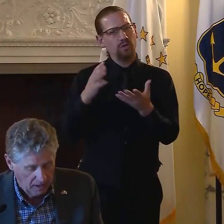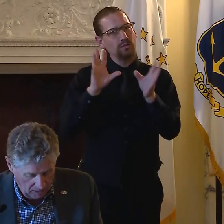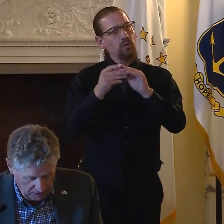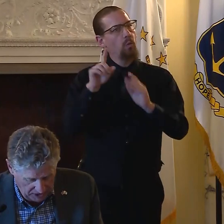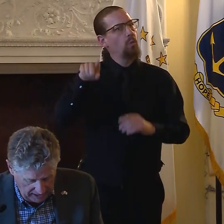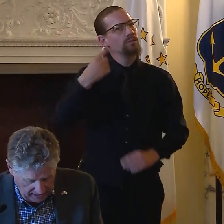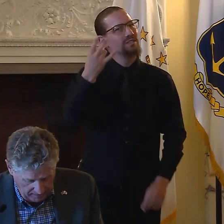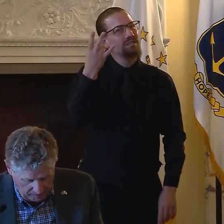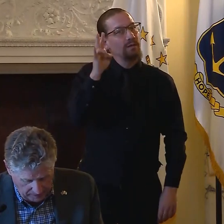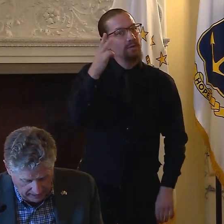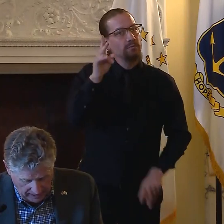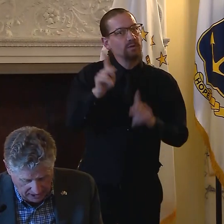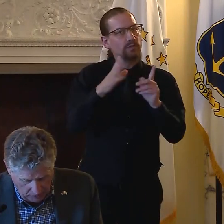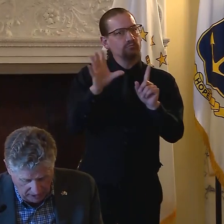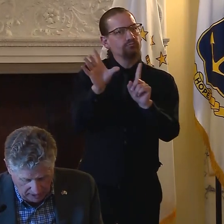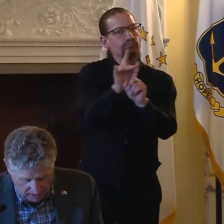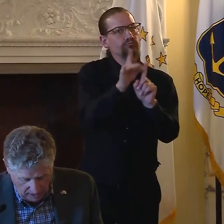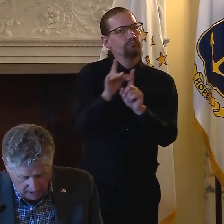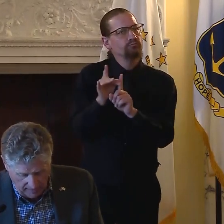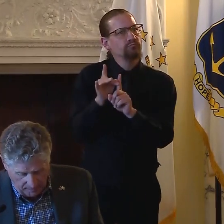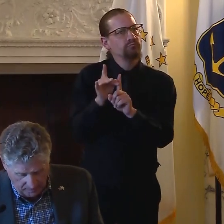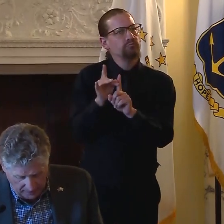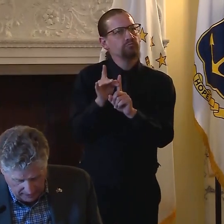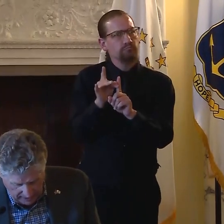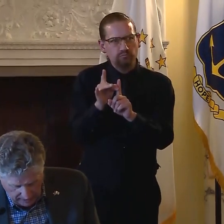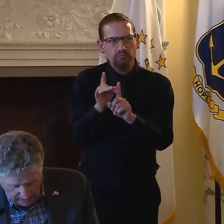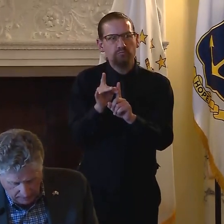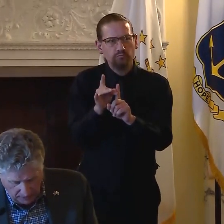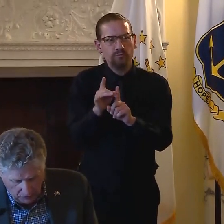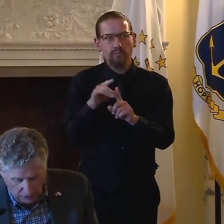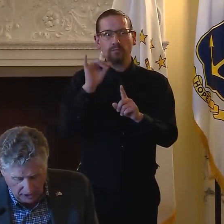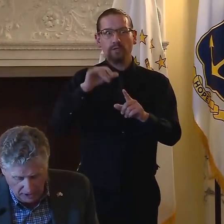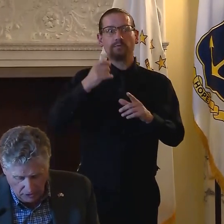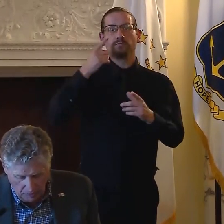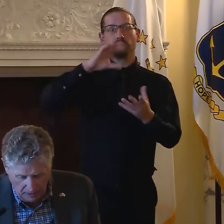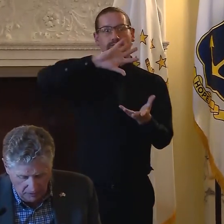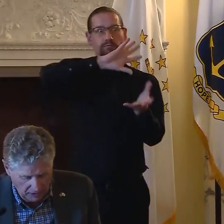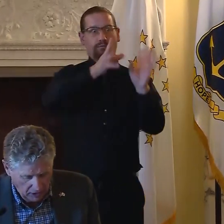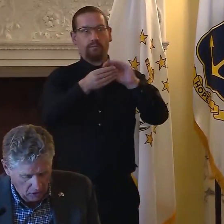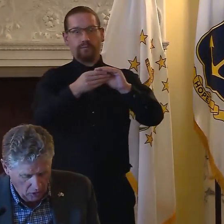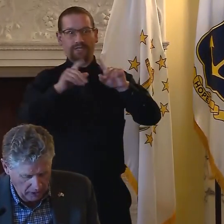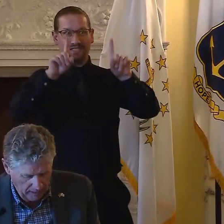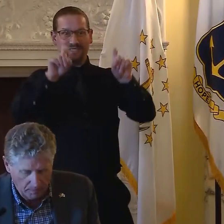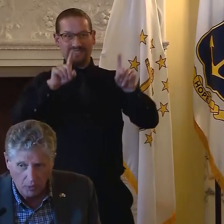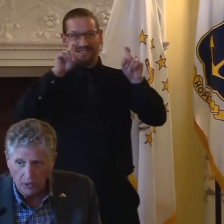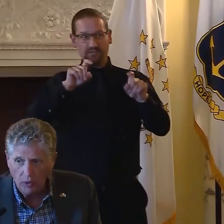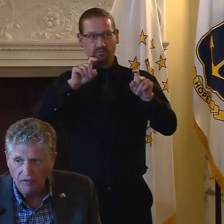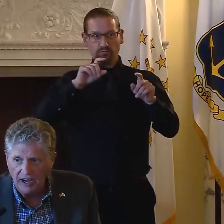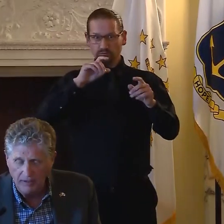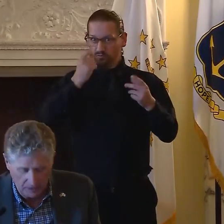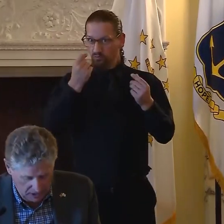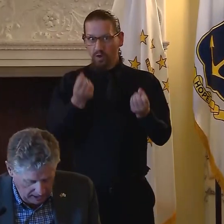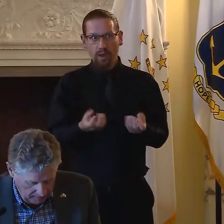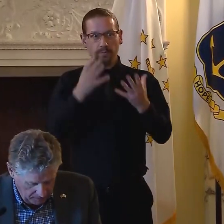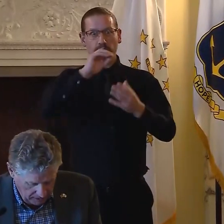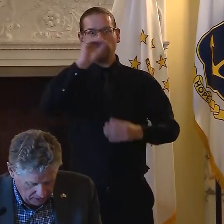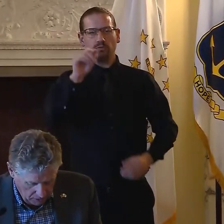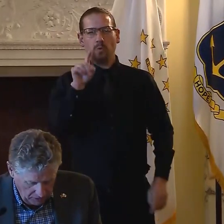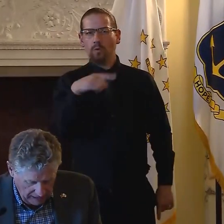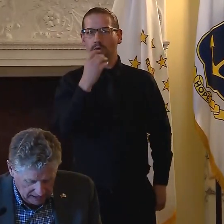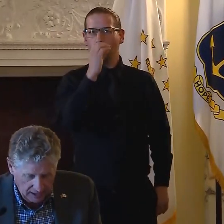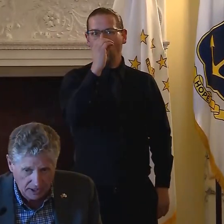% last week and breakthrough cases remain very low at 0.15%.